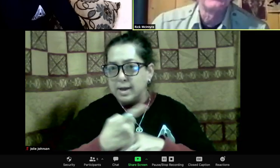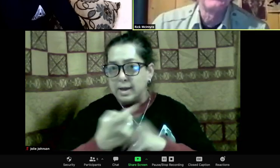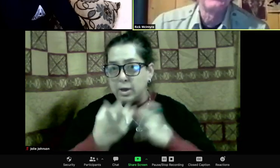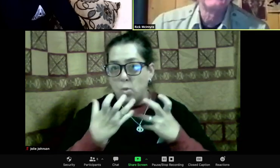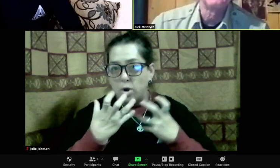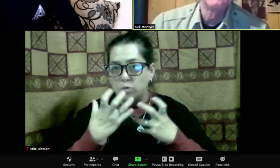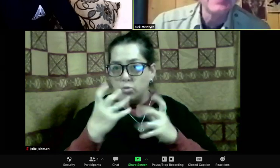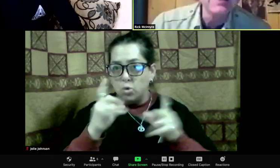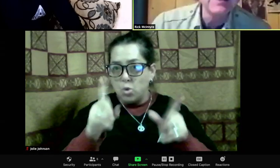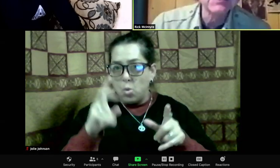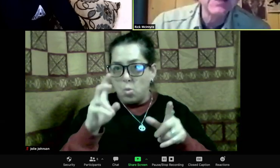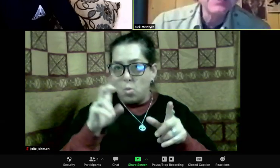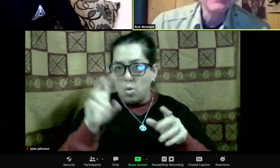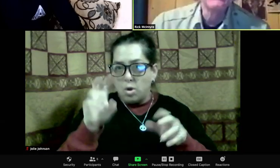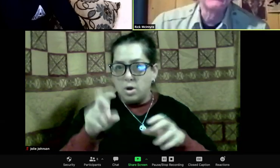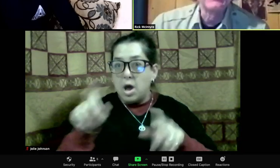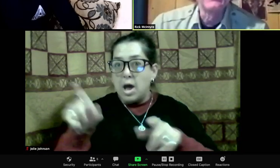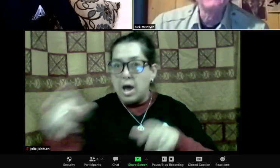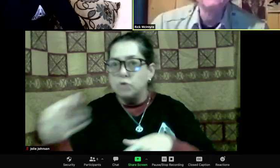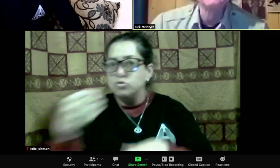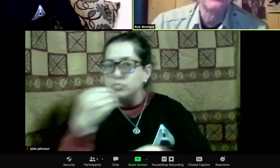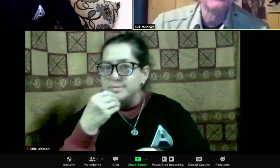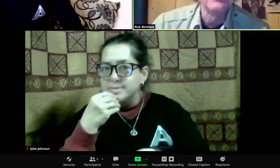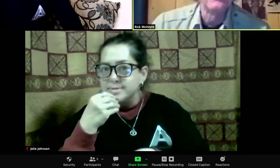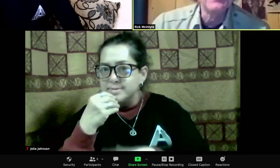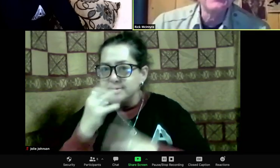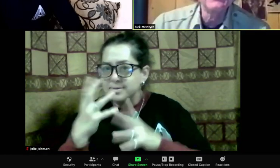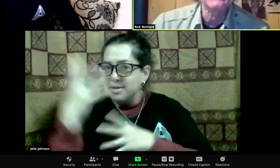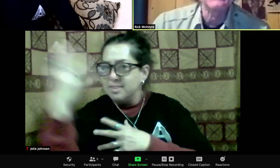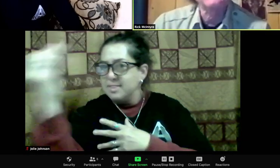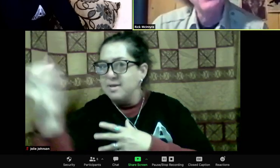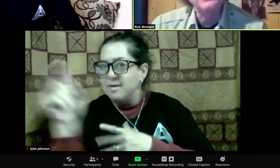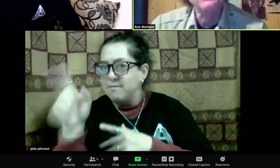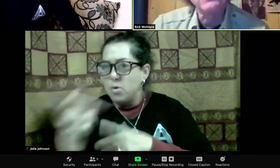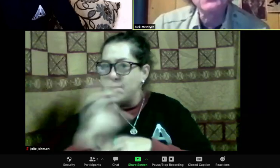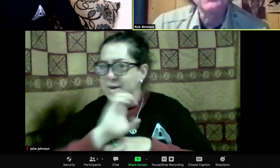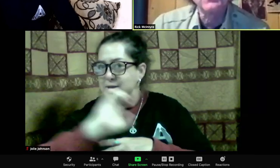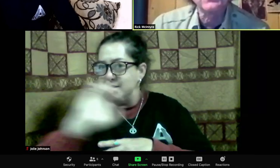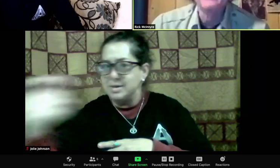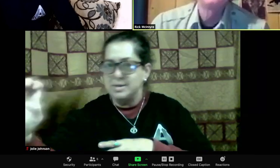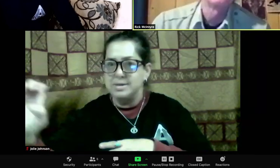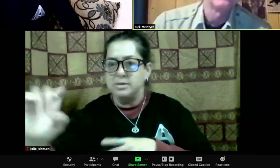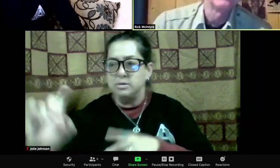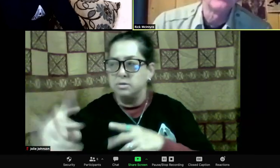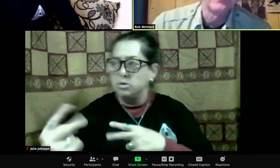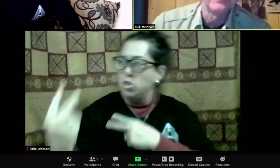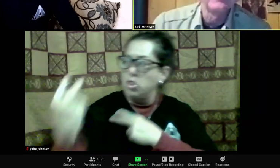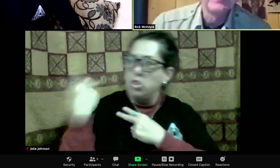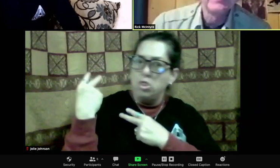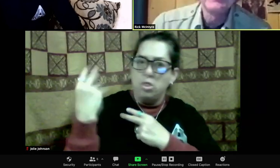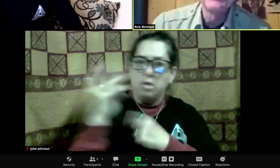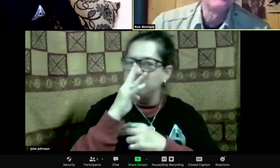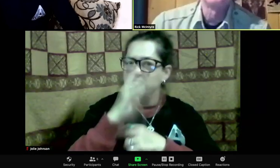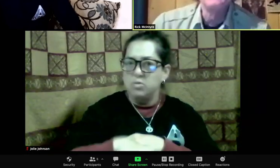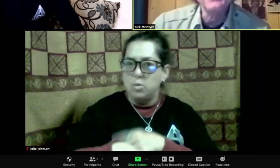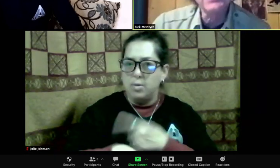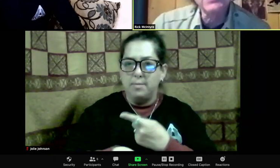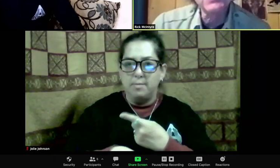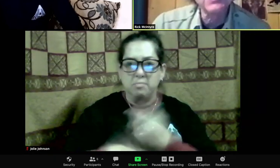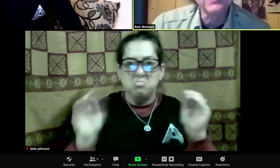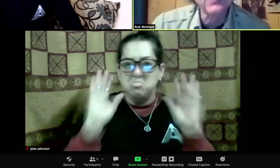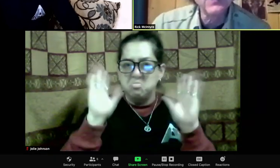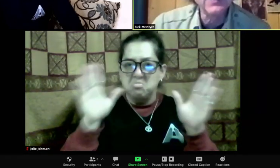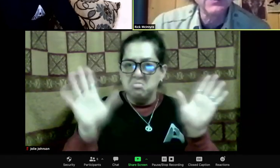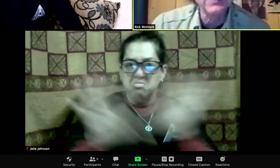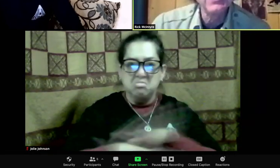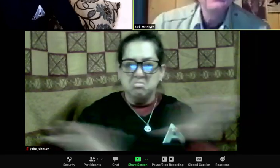things that sometimes guys can miss because we're so impressed with size and strength and things like that. But one of the